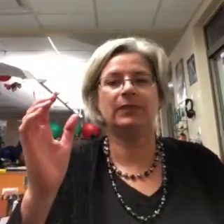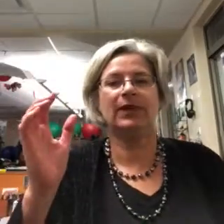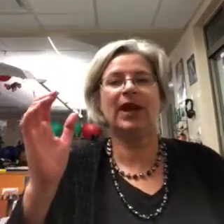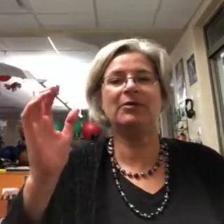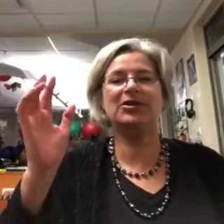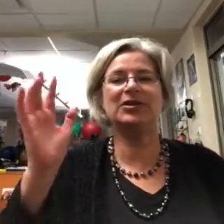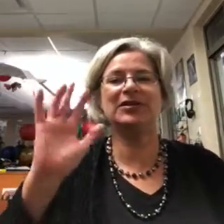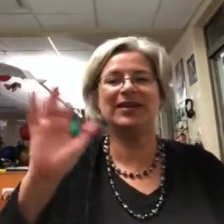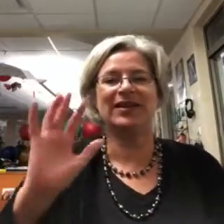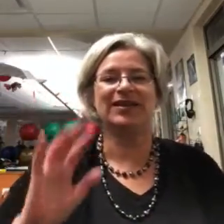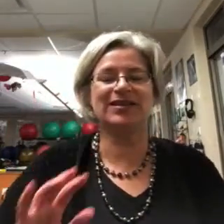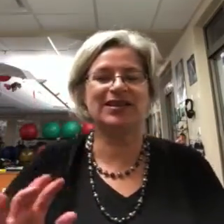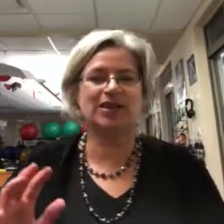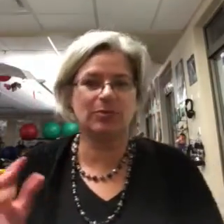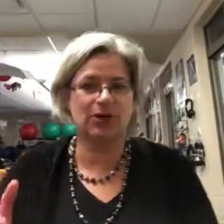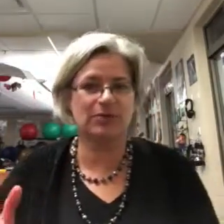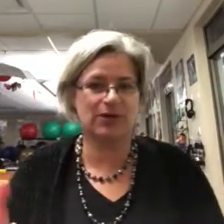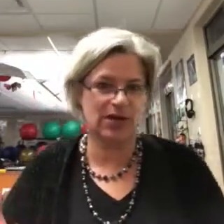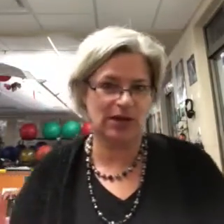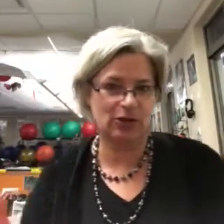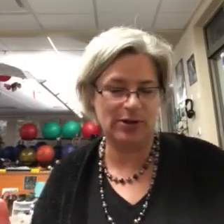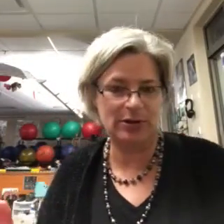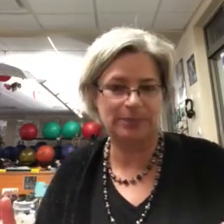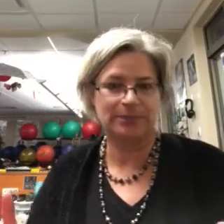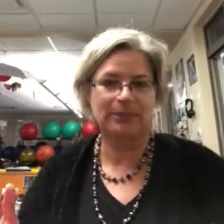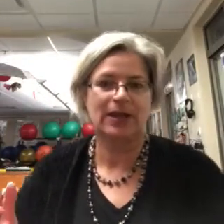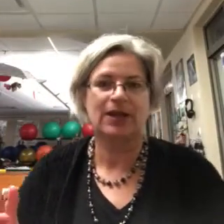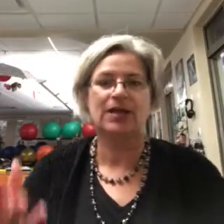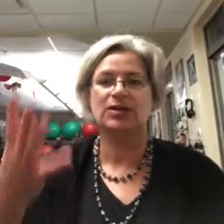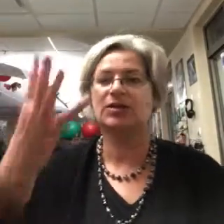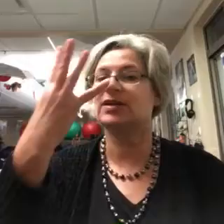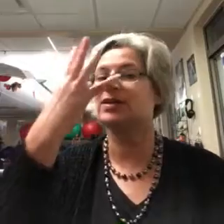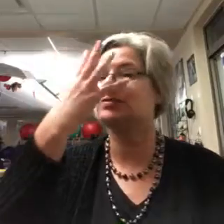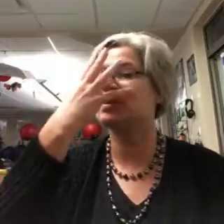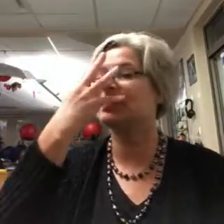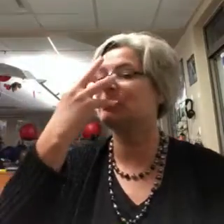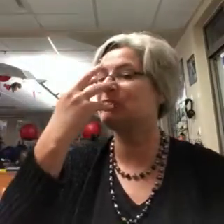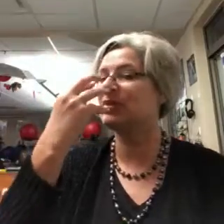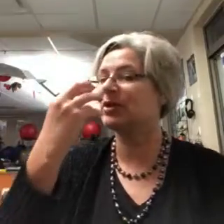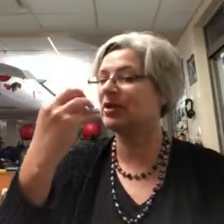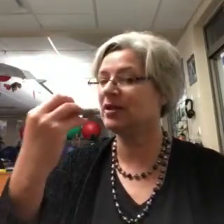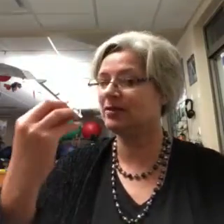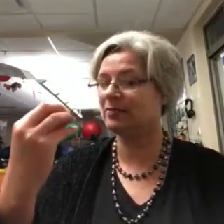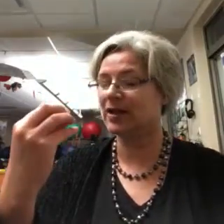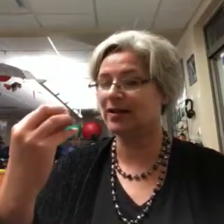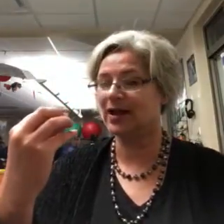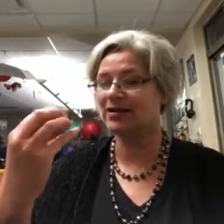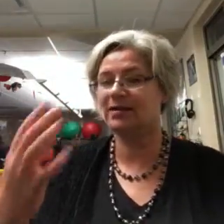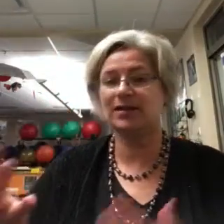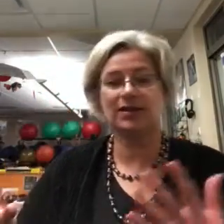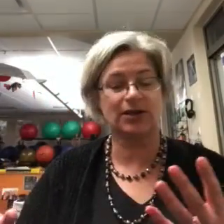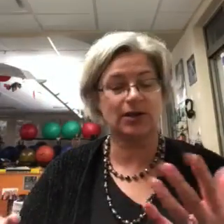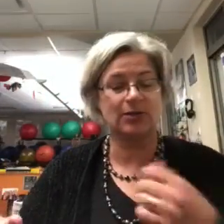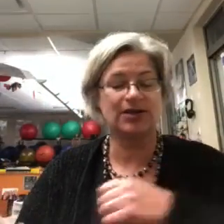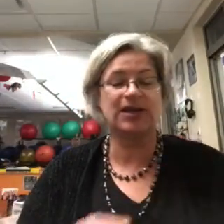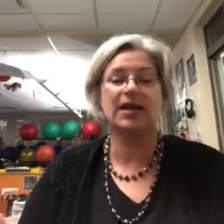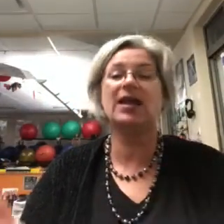Hi Rachel! This is a birdie with a yellow bill. So the kids make the bill like that and they start out by saying,